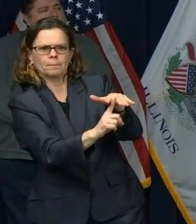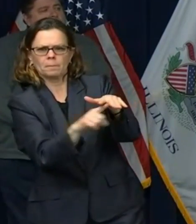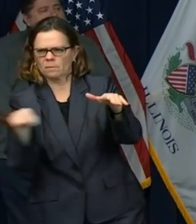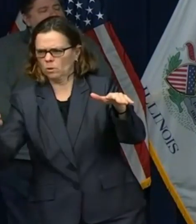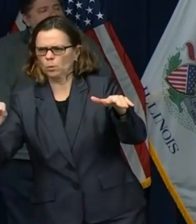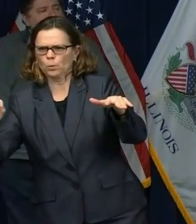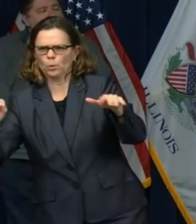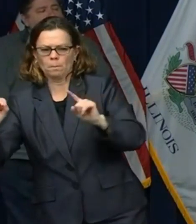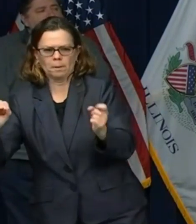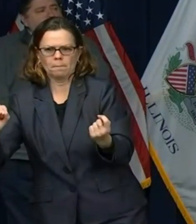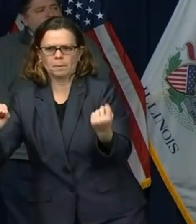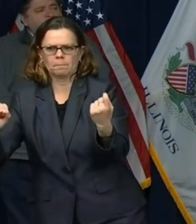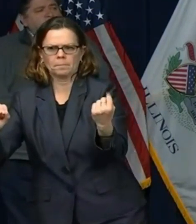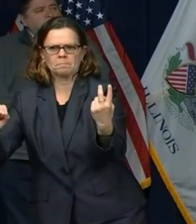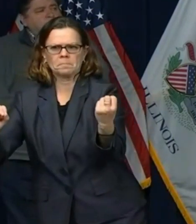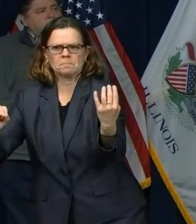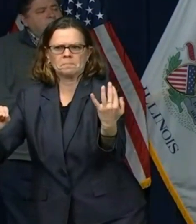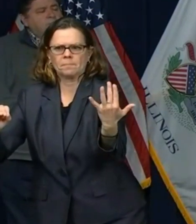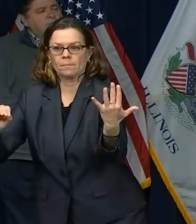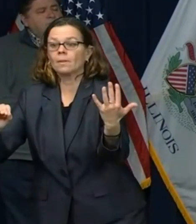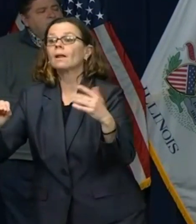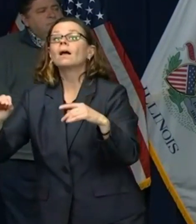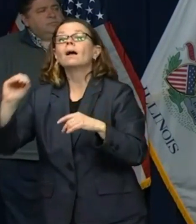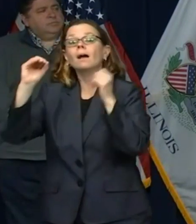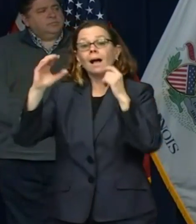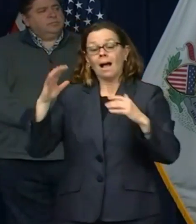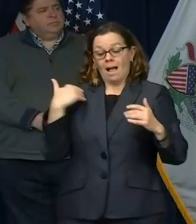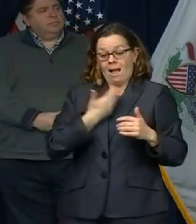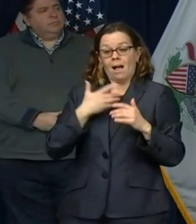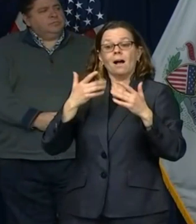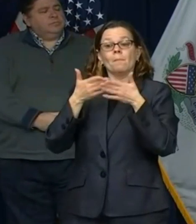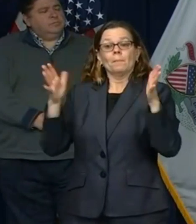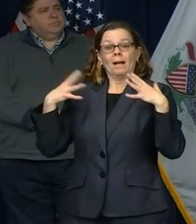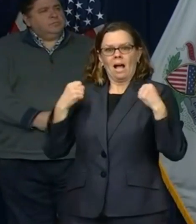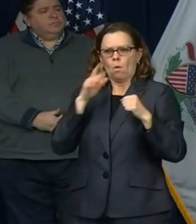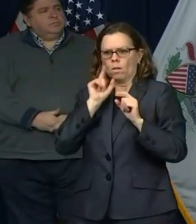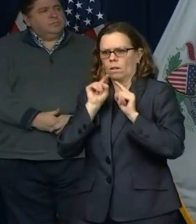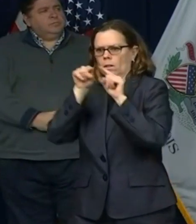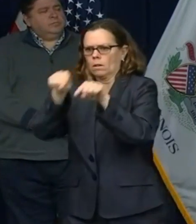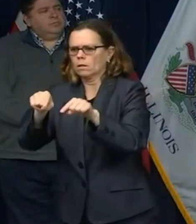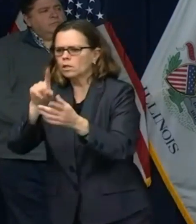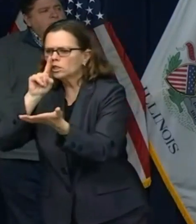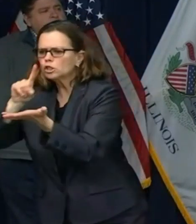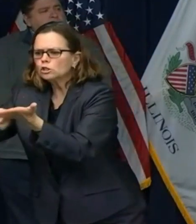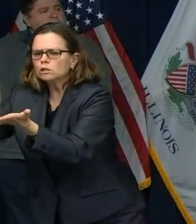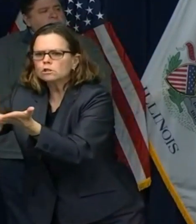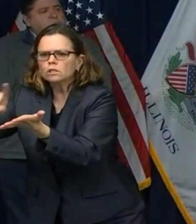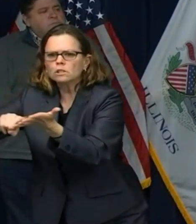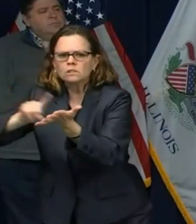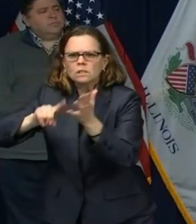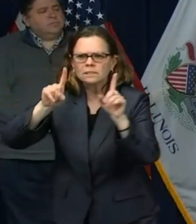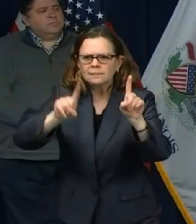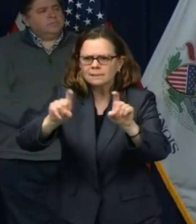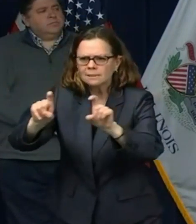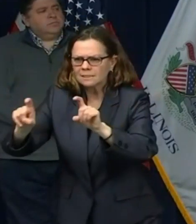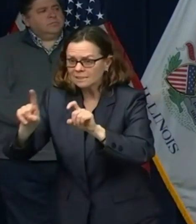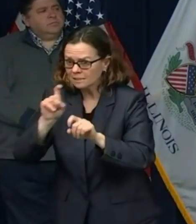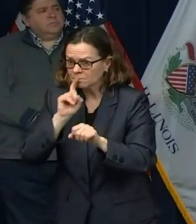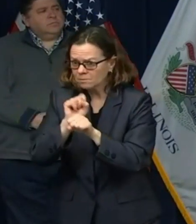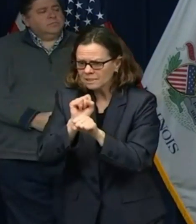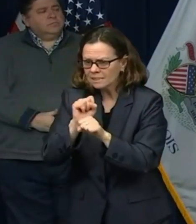mass testing of everyone, all residents, all staff, to try to identify if we can catch some early